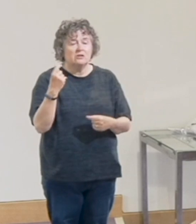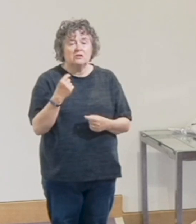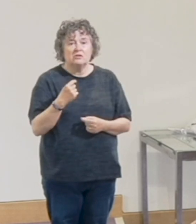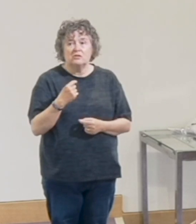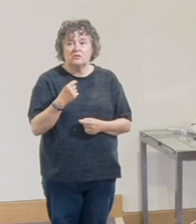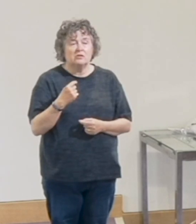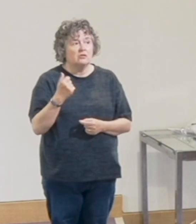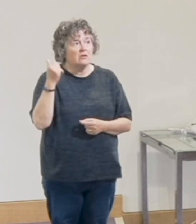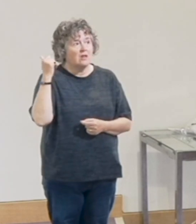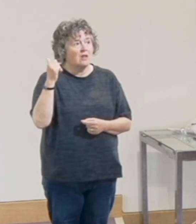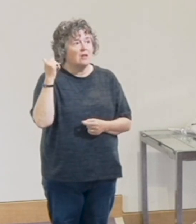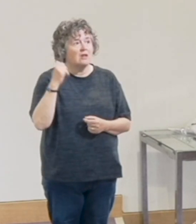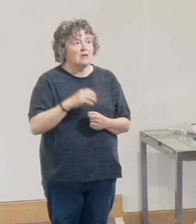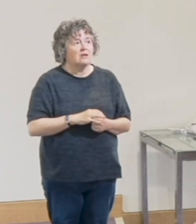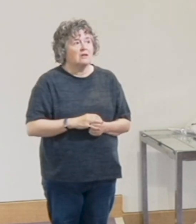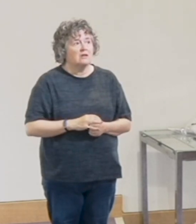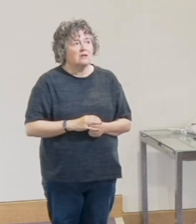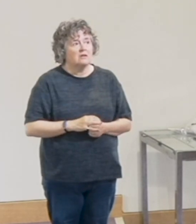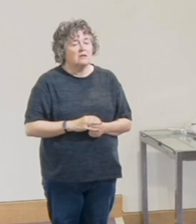on the screens there.